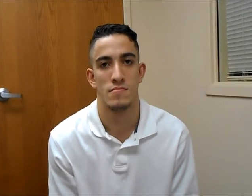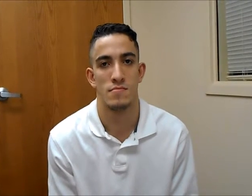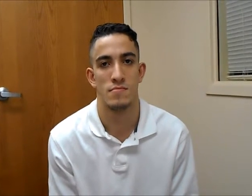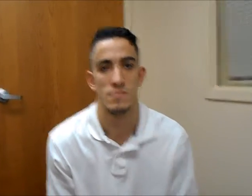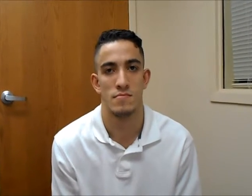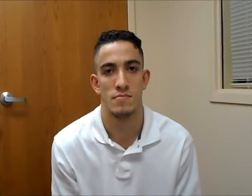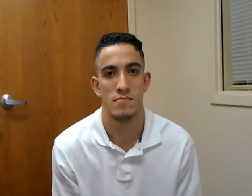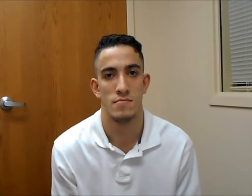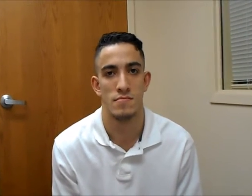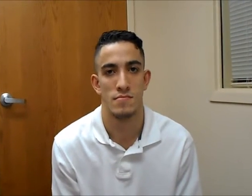1.